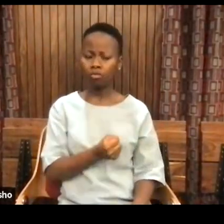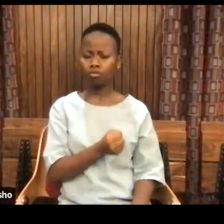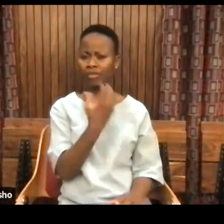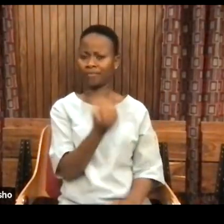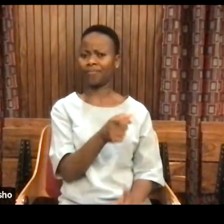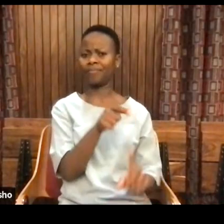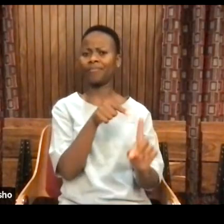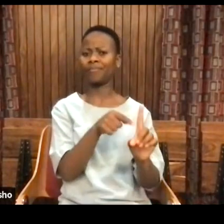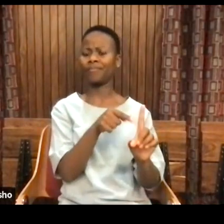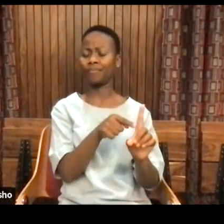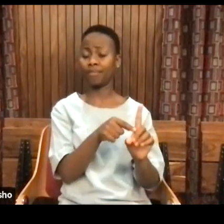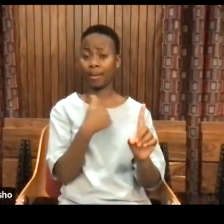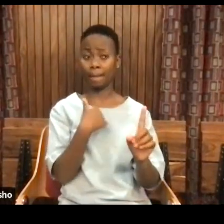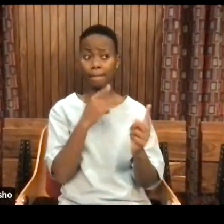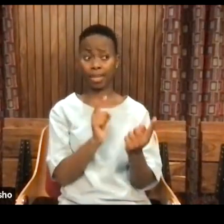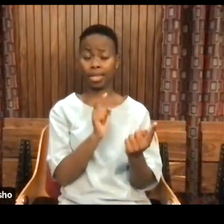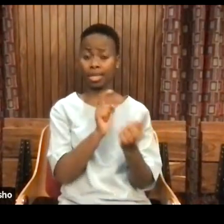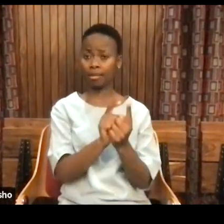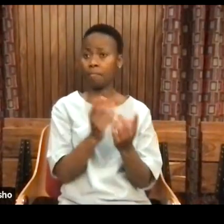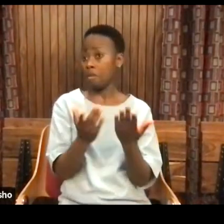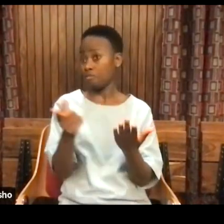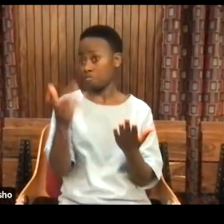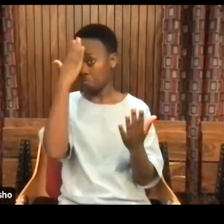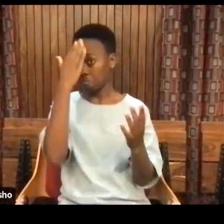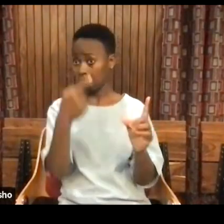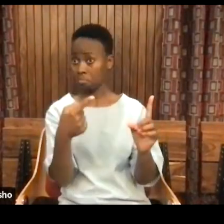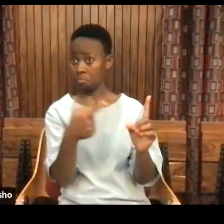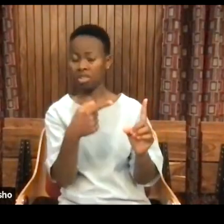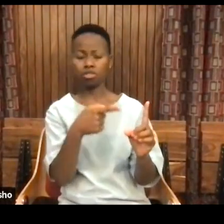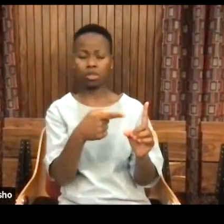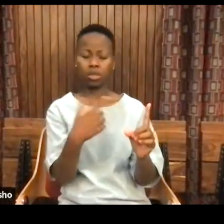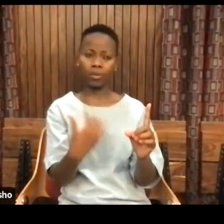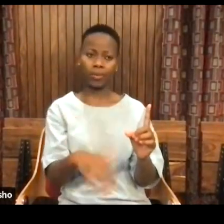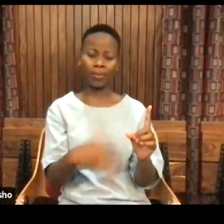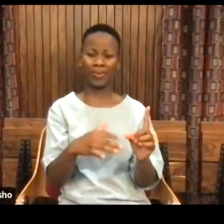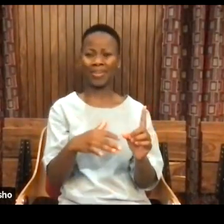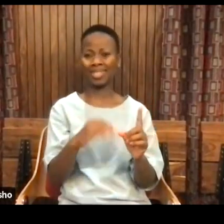And when I met her, and any of you who have known her know she was a character.